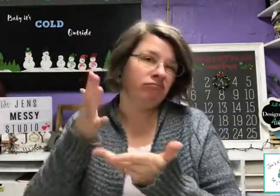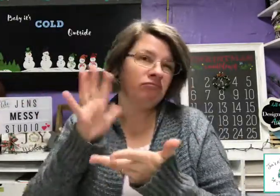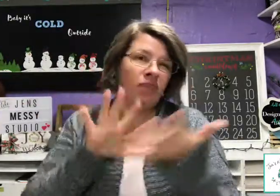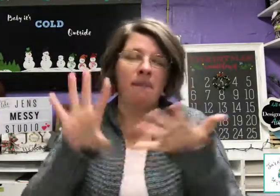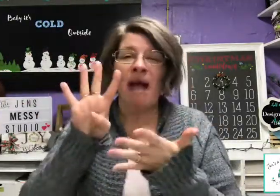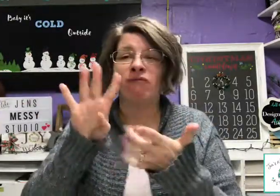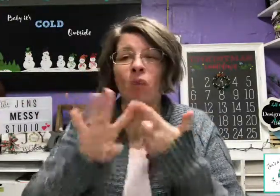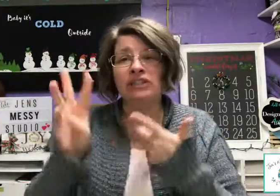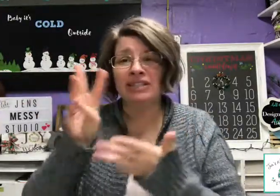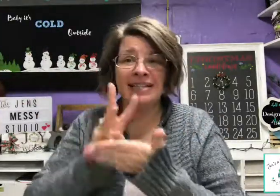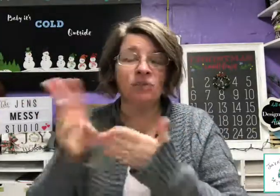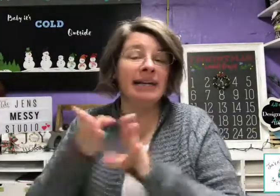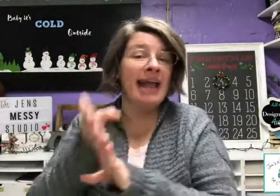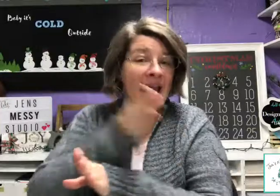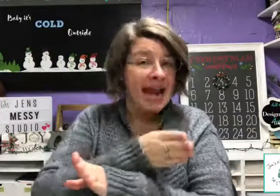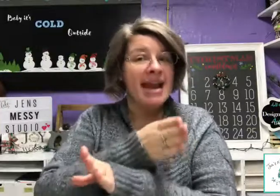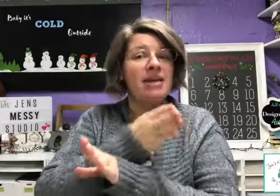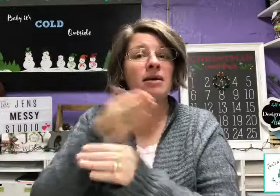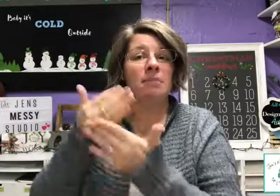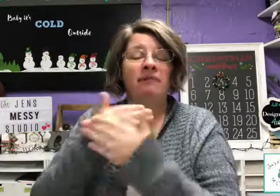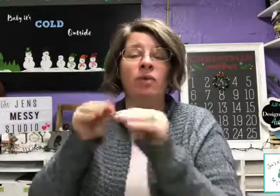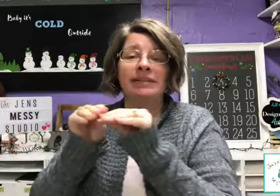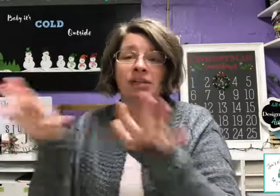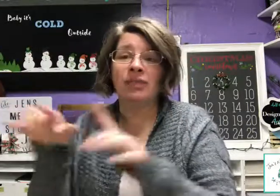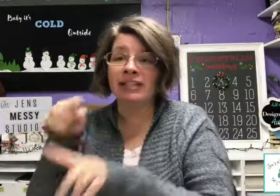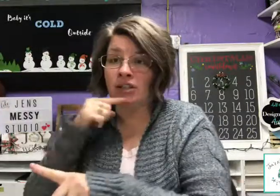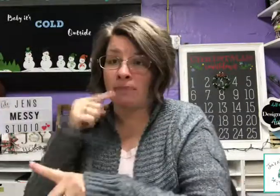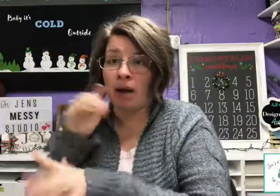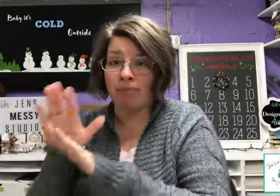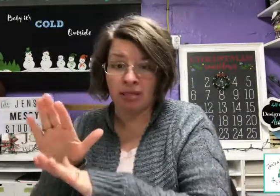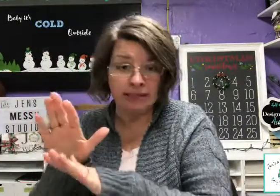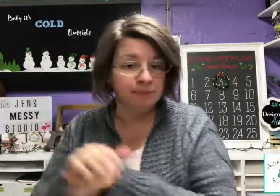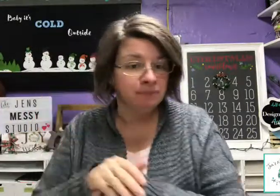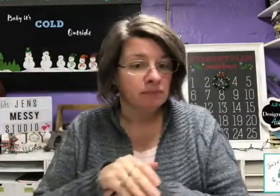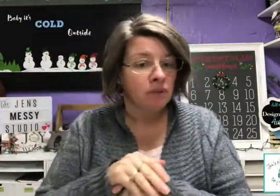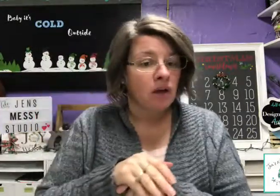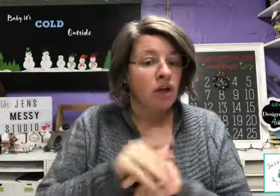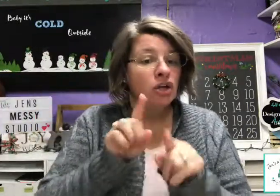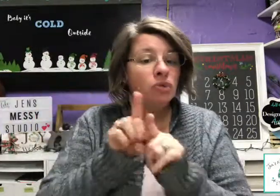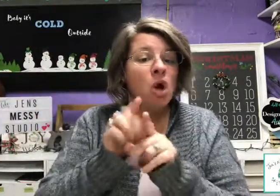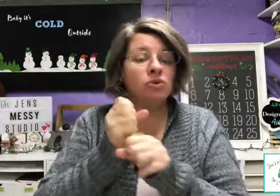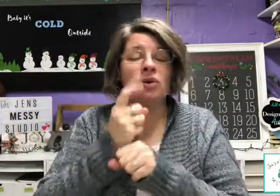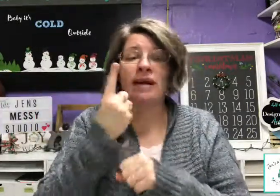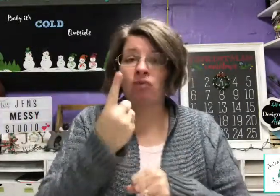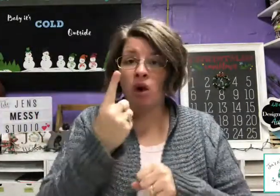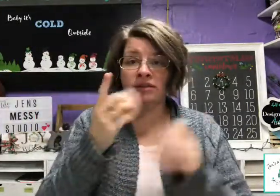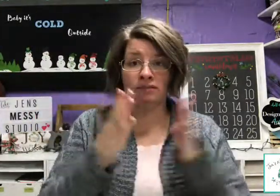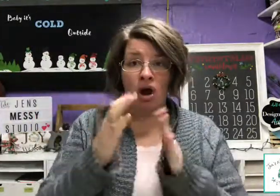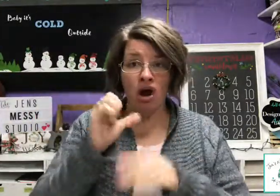About 400,000 a hand before it's released to the public. We also get one small